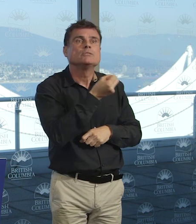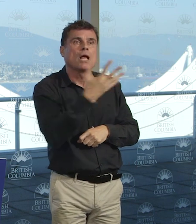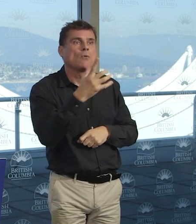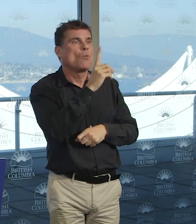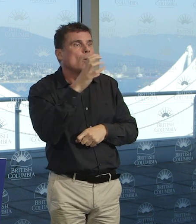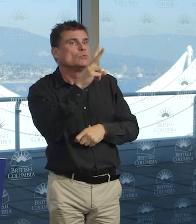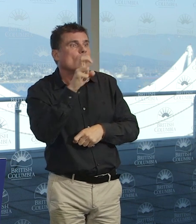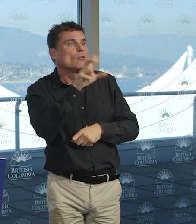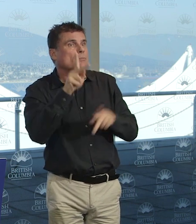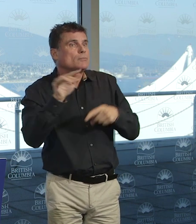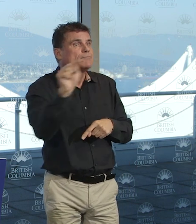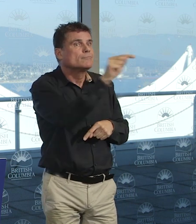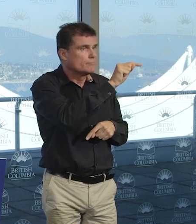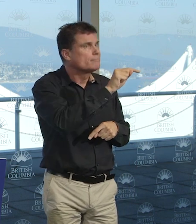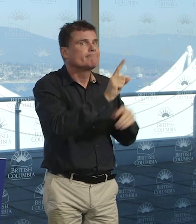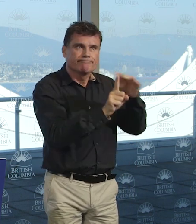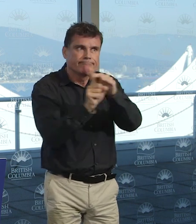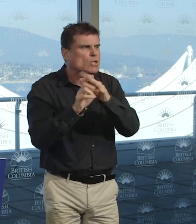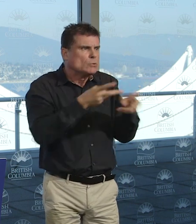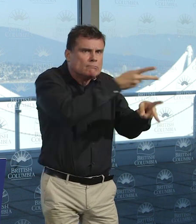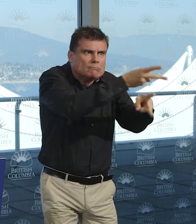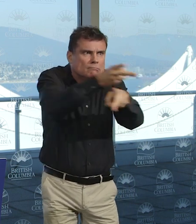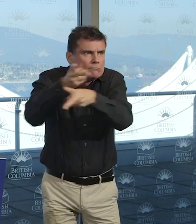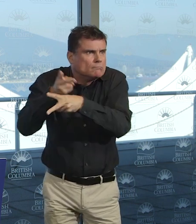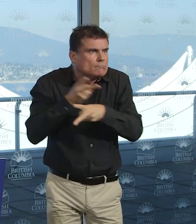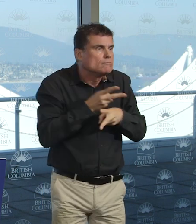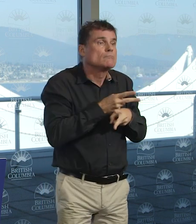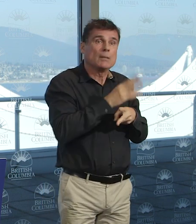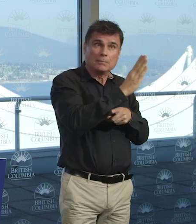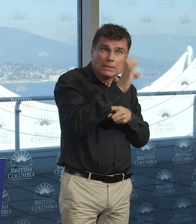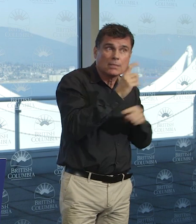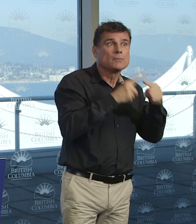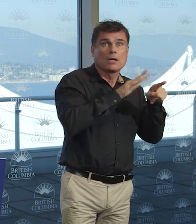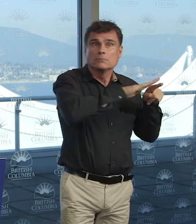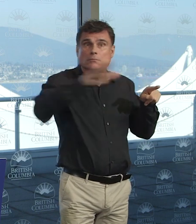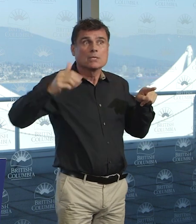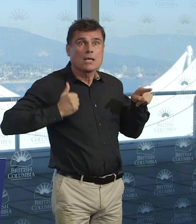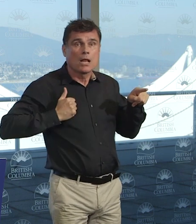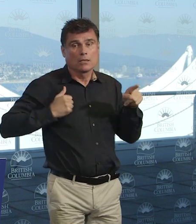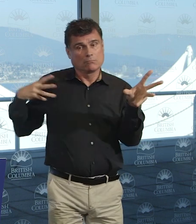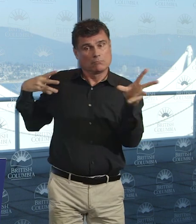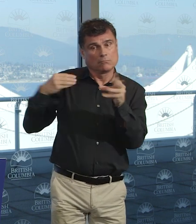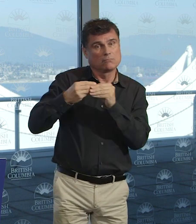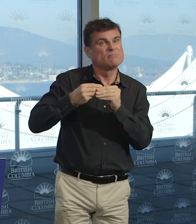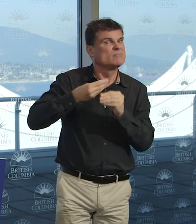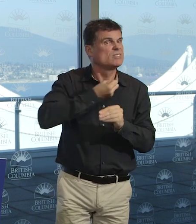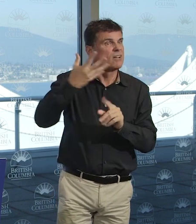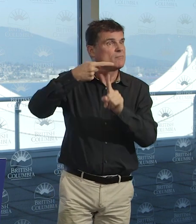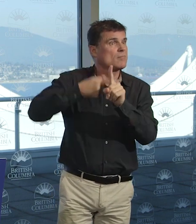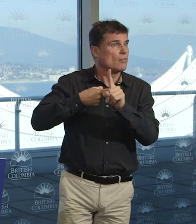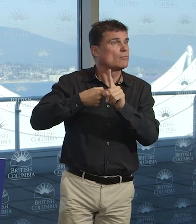here in BC, here in Canada over the last few months and we know that they're safely cared for because of the dedication